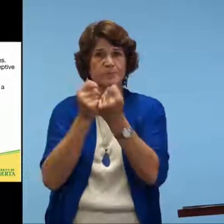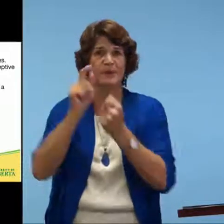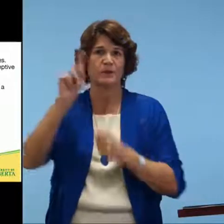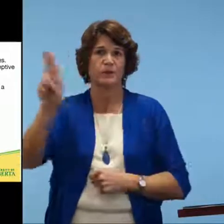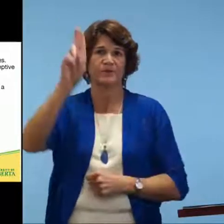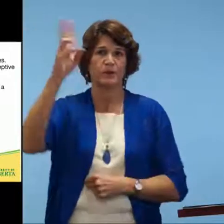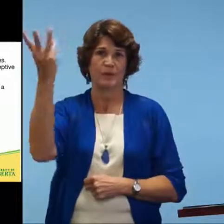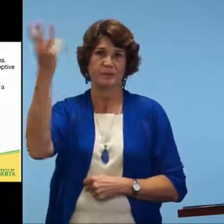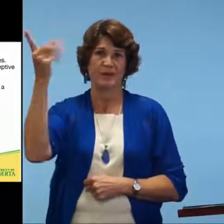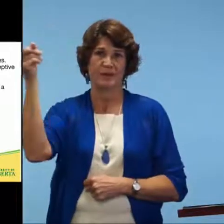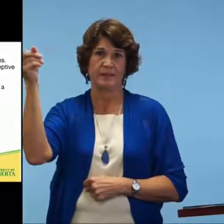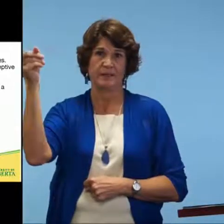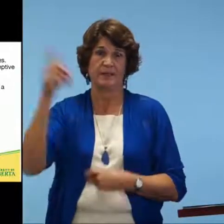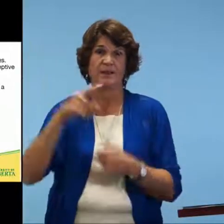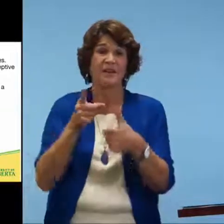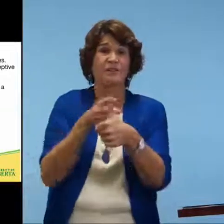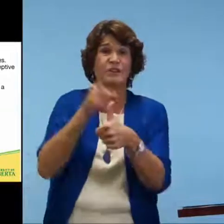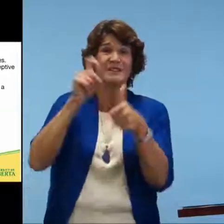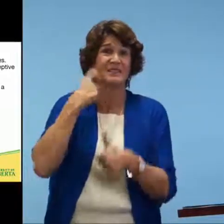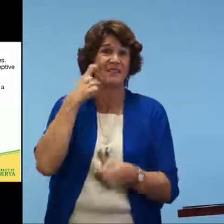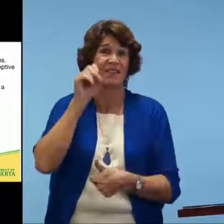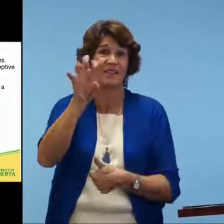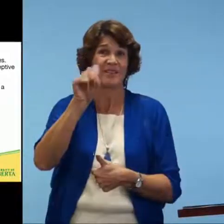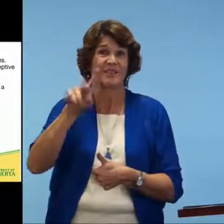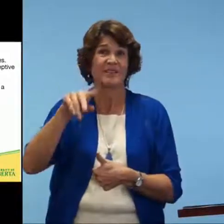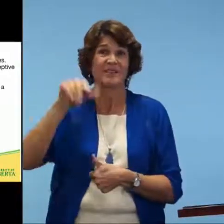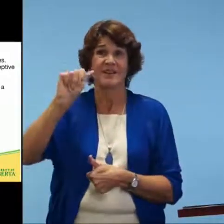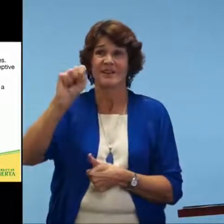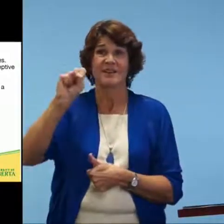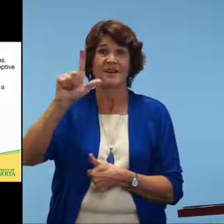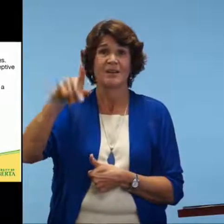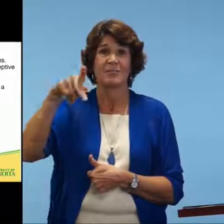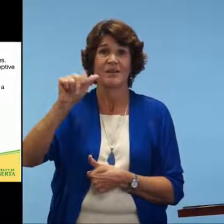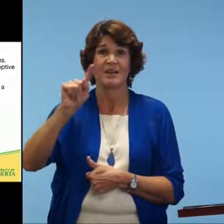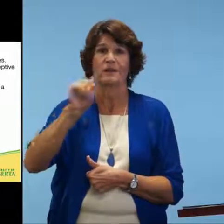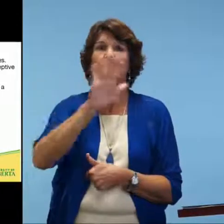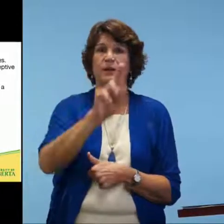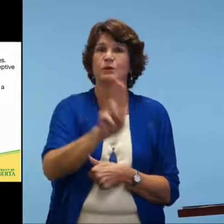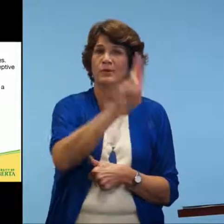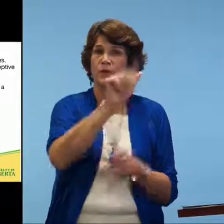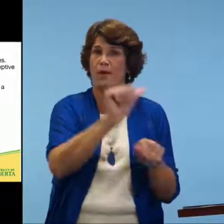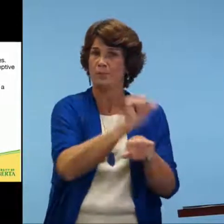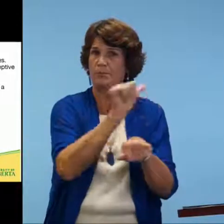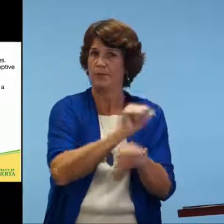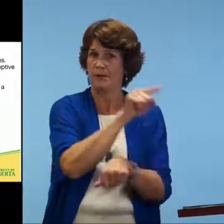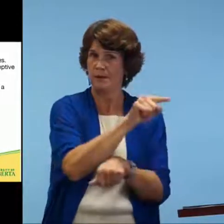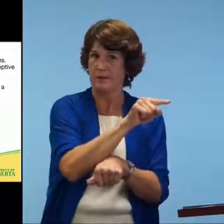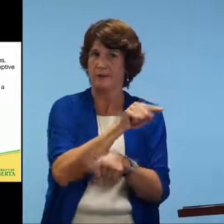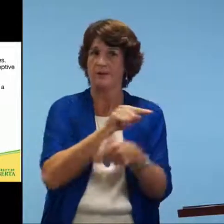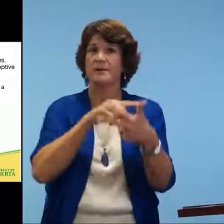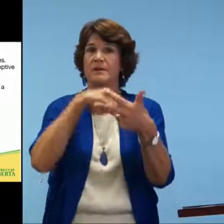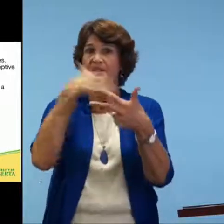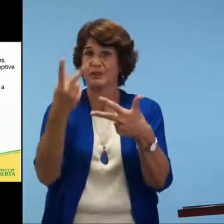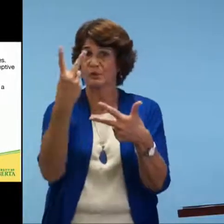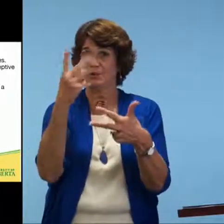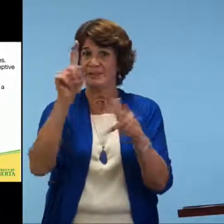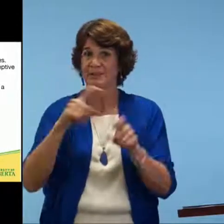that test was designed by people at the University of Winnipeg. The one that I just showed you, the